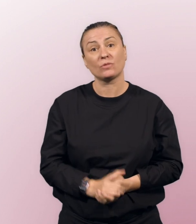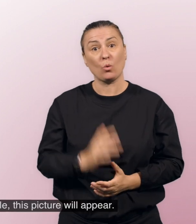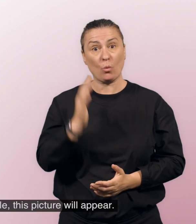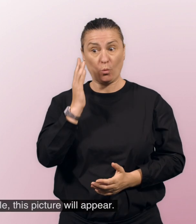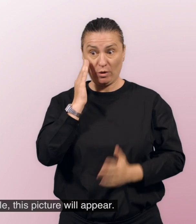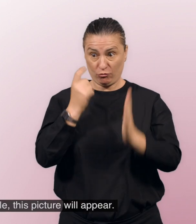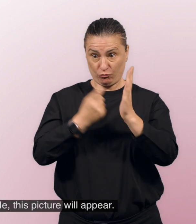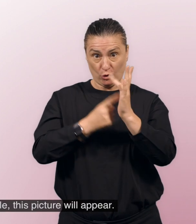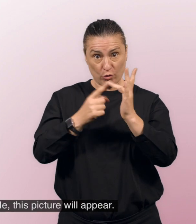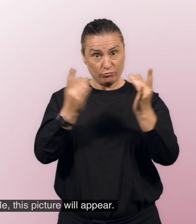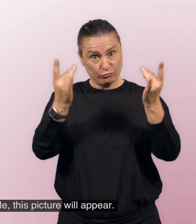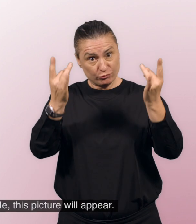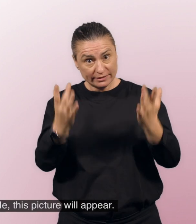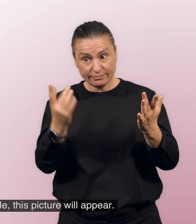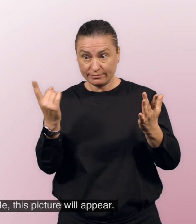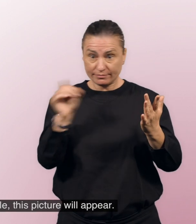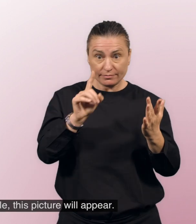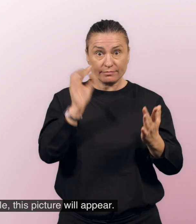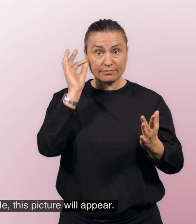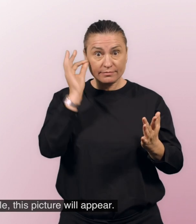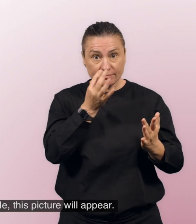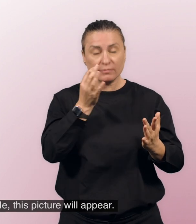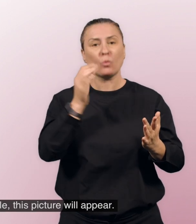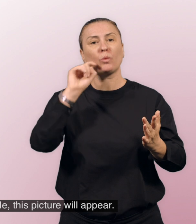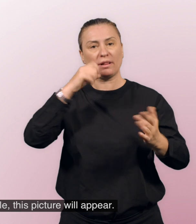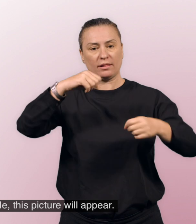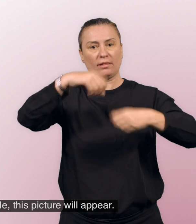When a Relay Officer is available, this picture will appear.